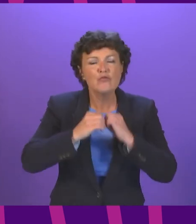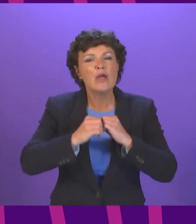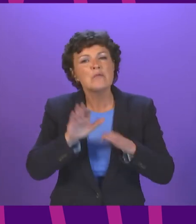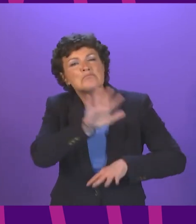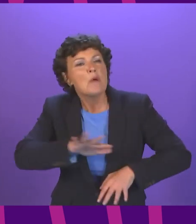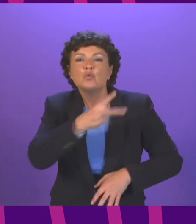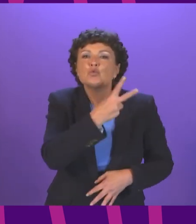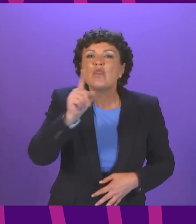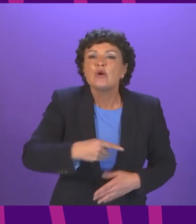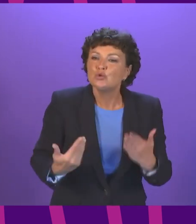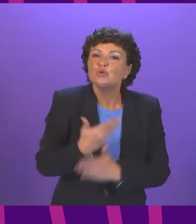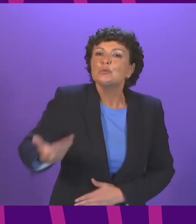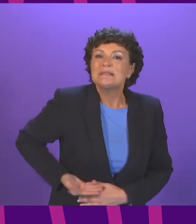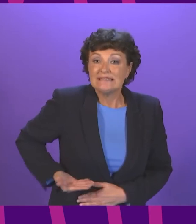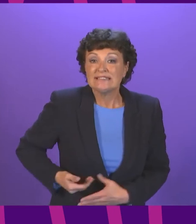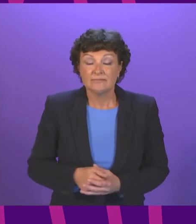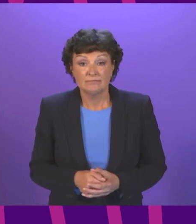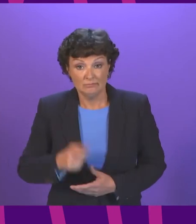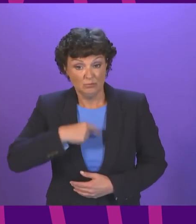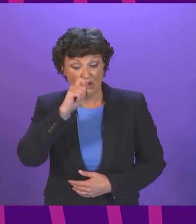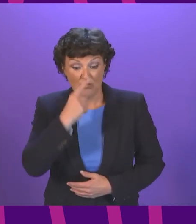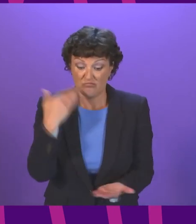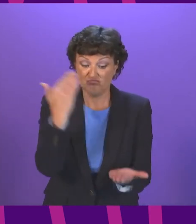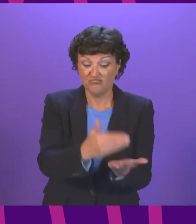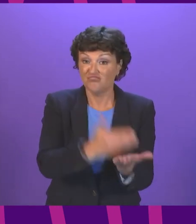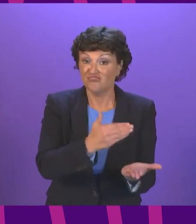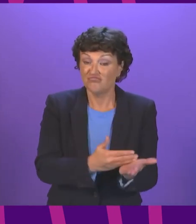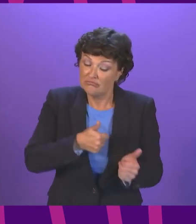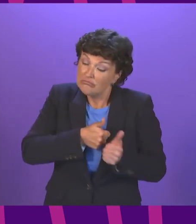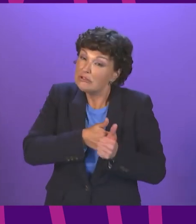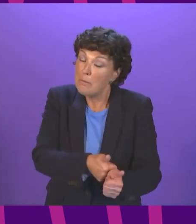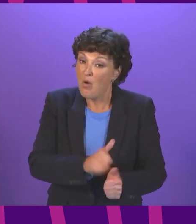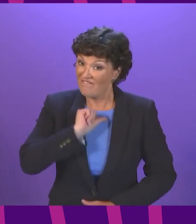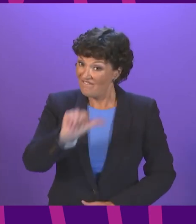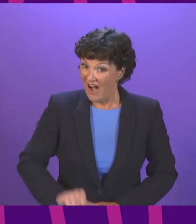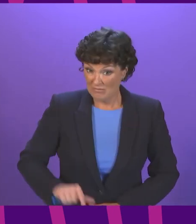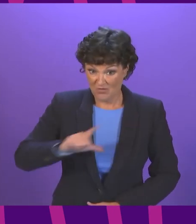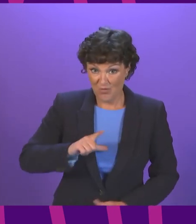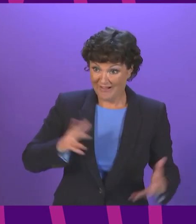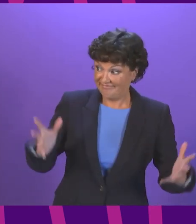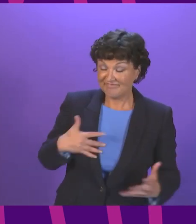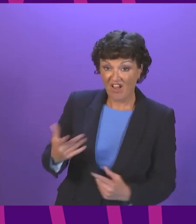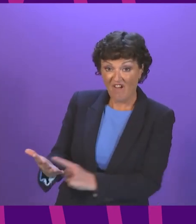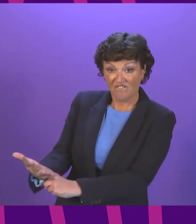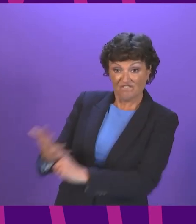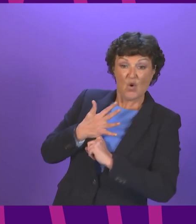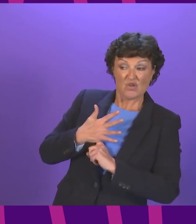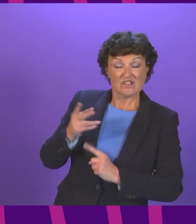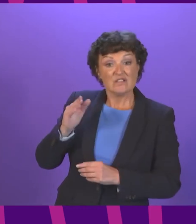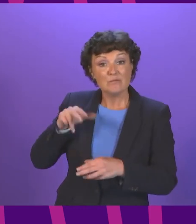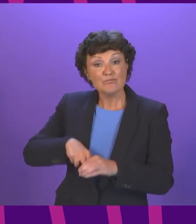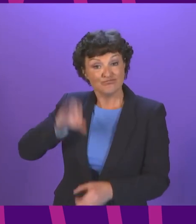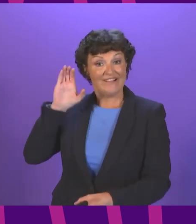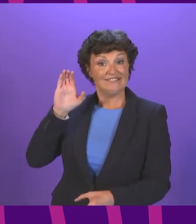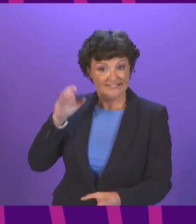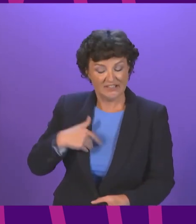We will set out plans to support farmers after our forced withdrawal from the European Common Agricultural Policy and we will